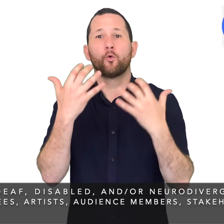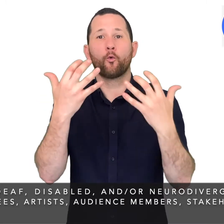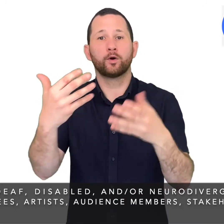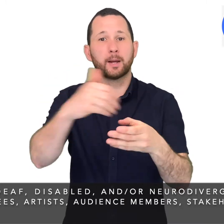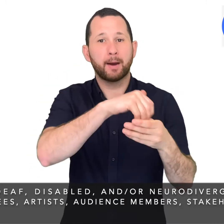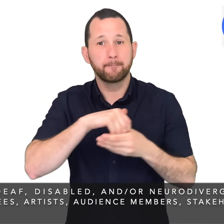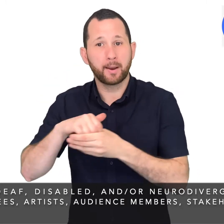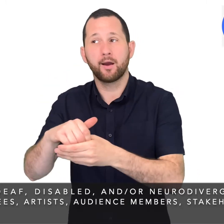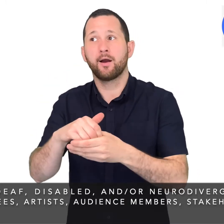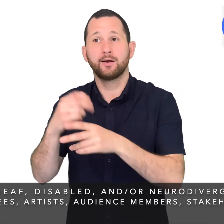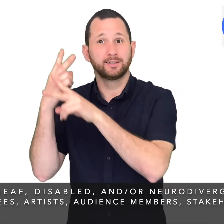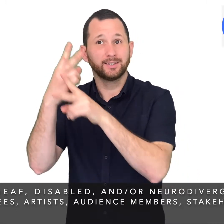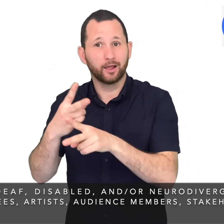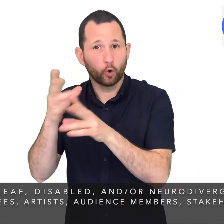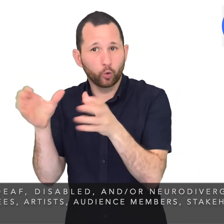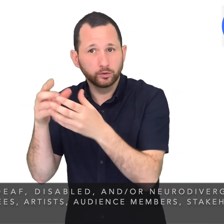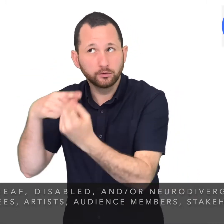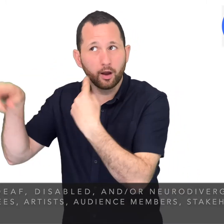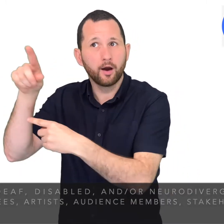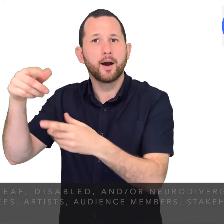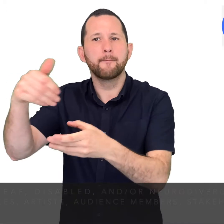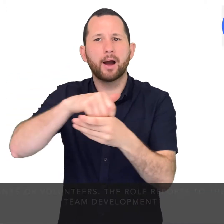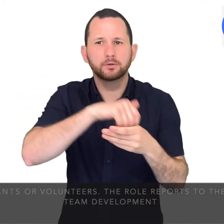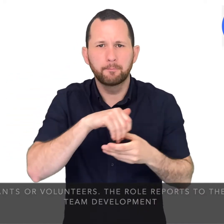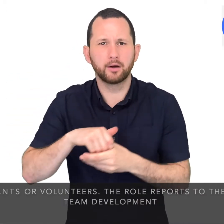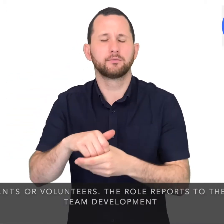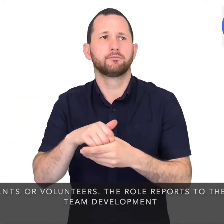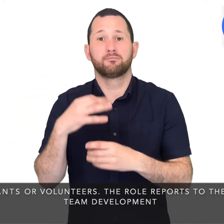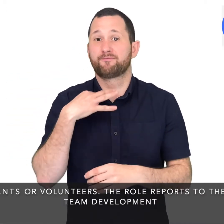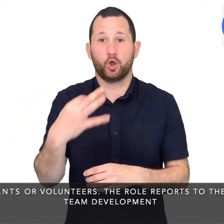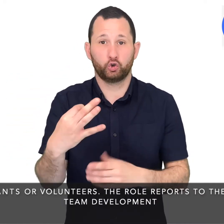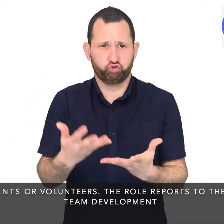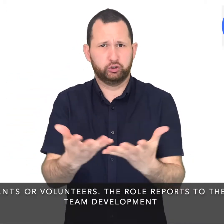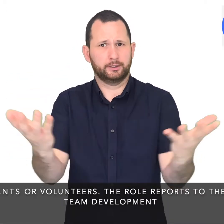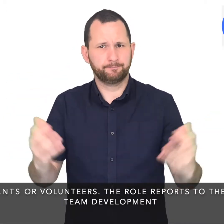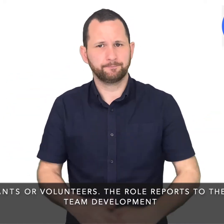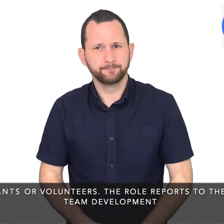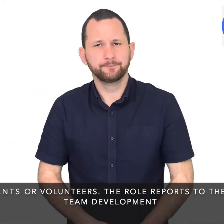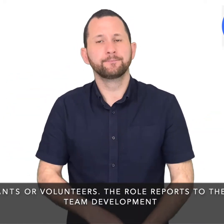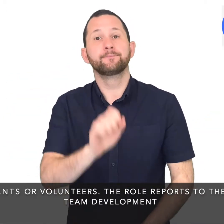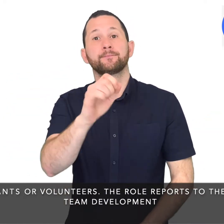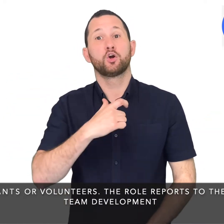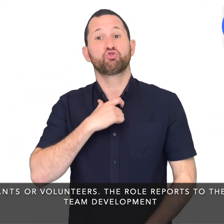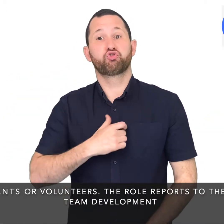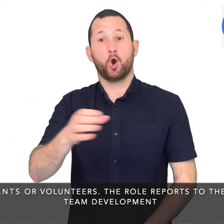audience members, stakeholders, participants or volunteers. The role